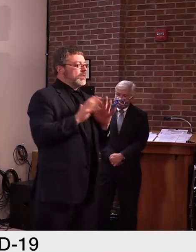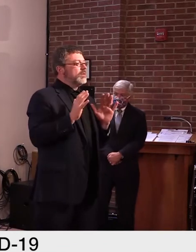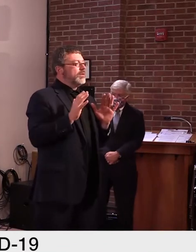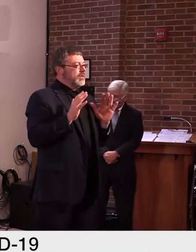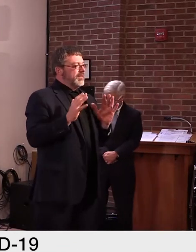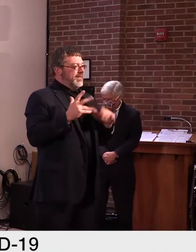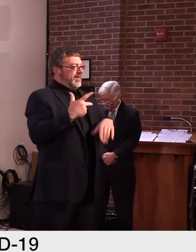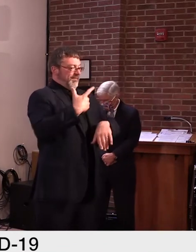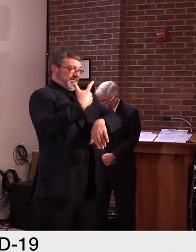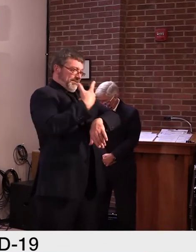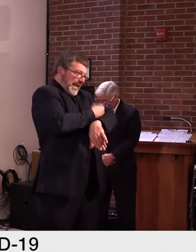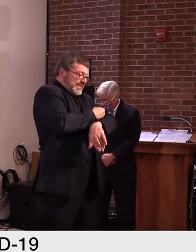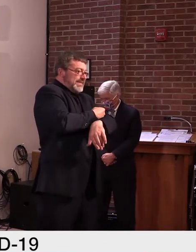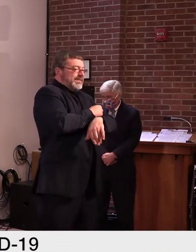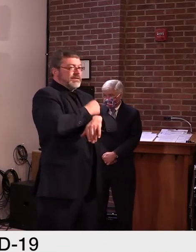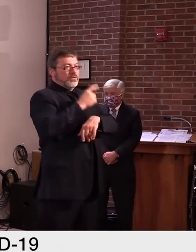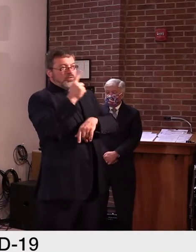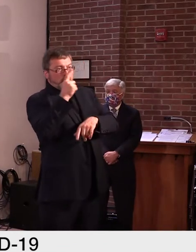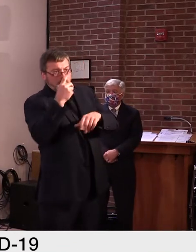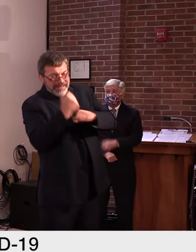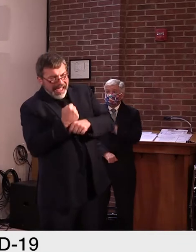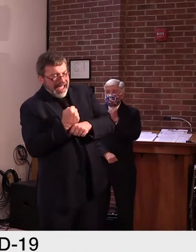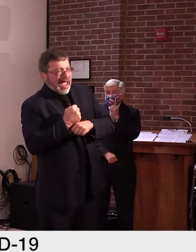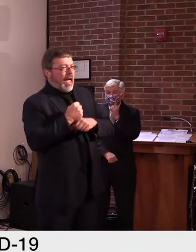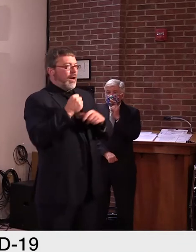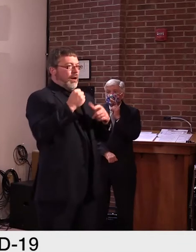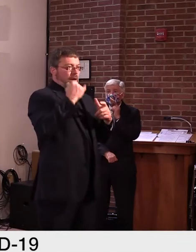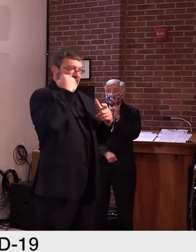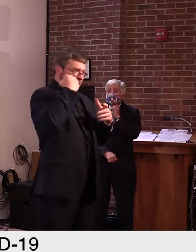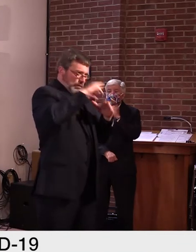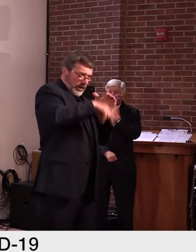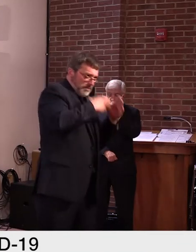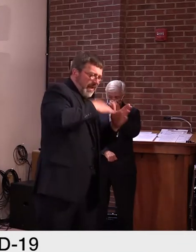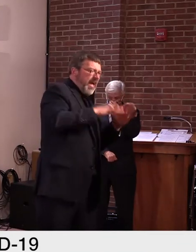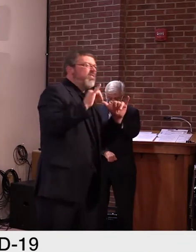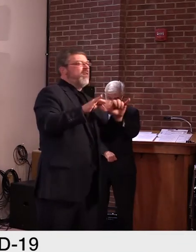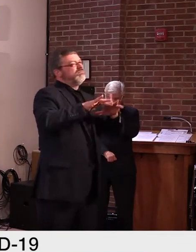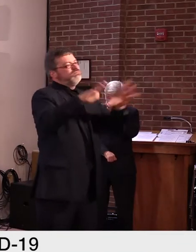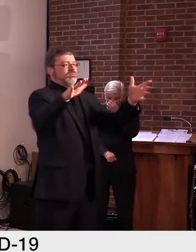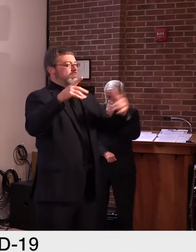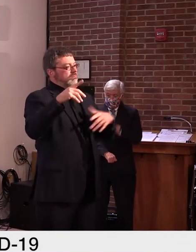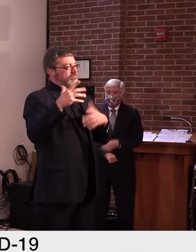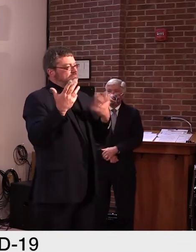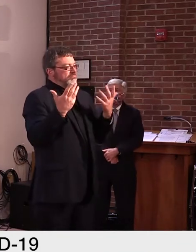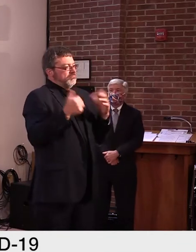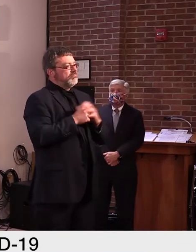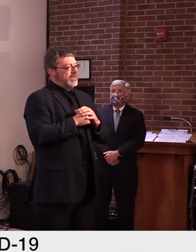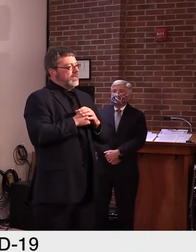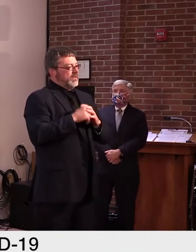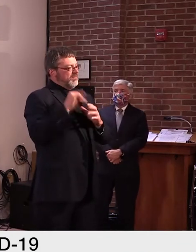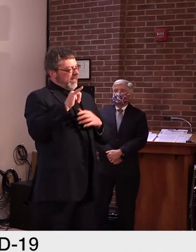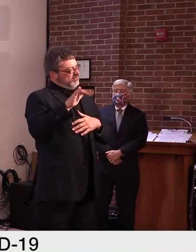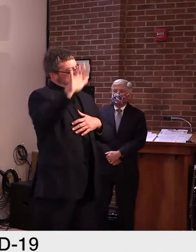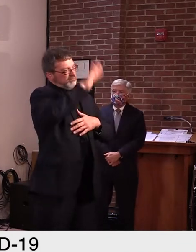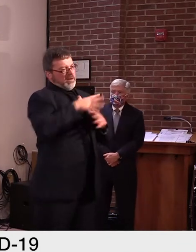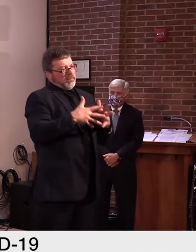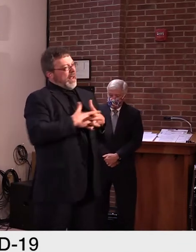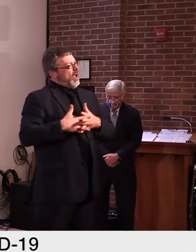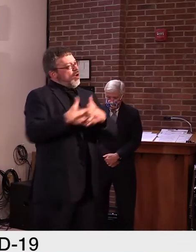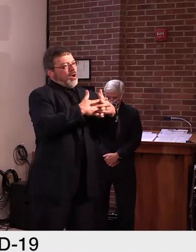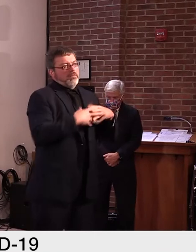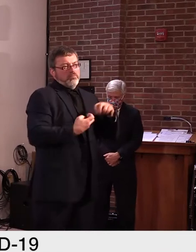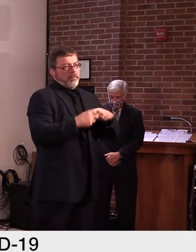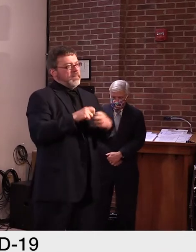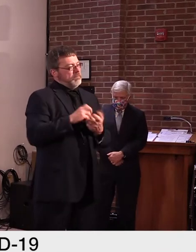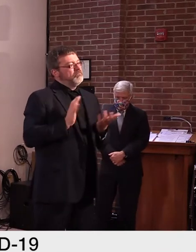issue. Um, so I'm sure that there would be some anticipation of this because we don't want to get in the way of